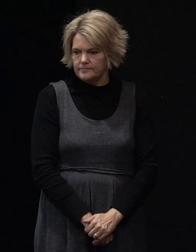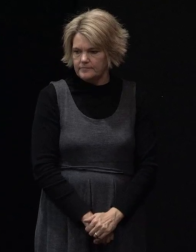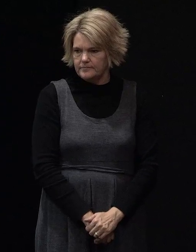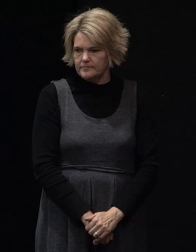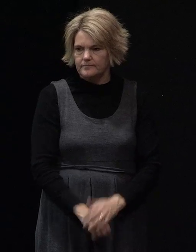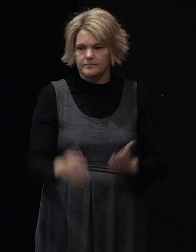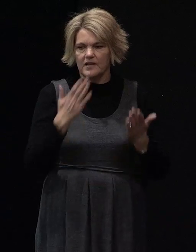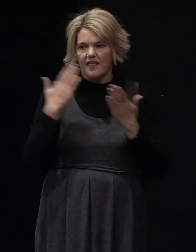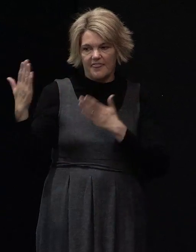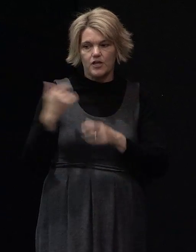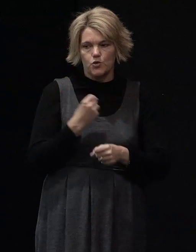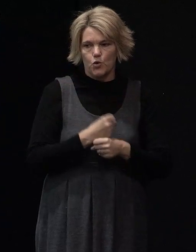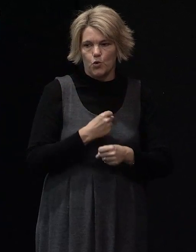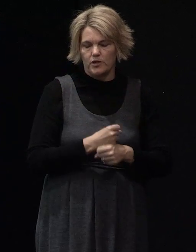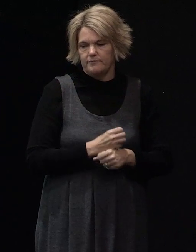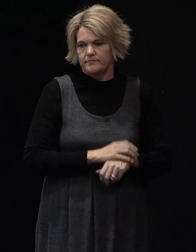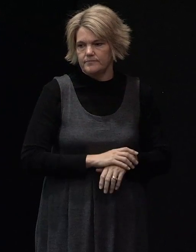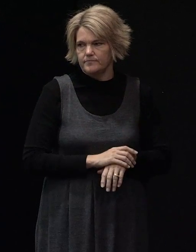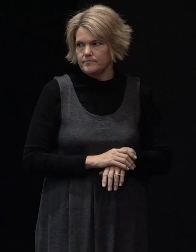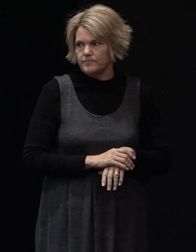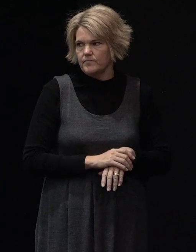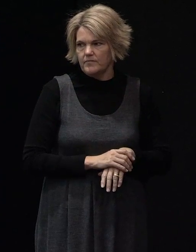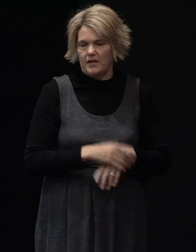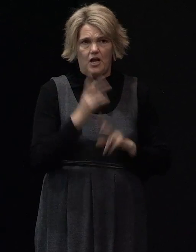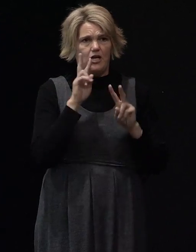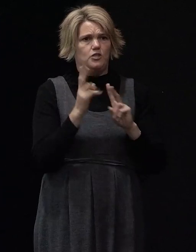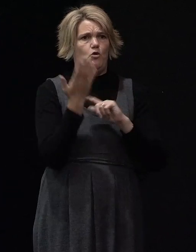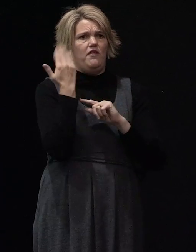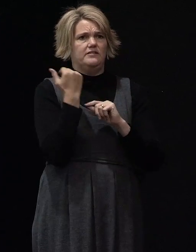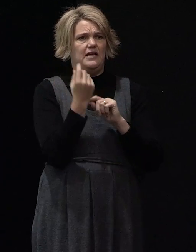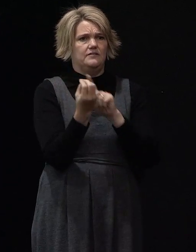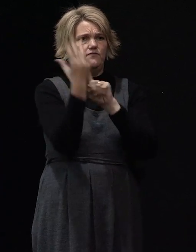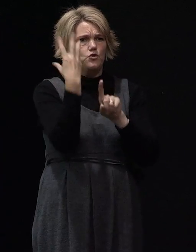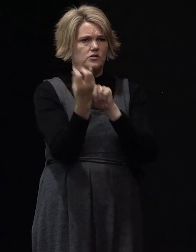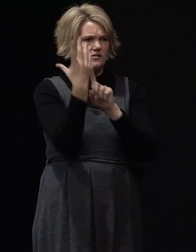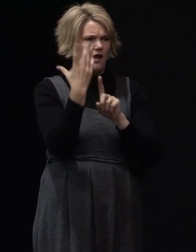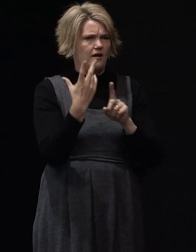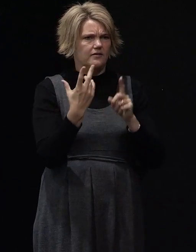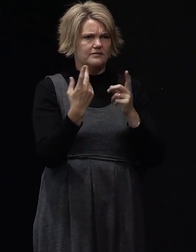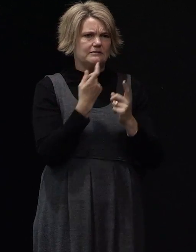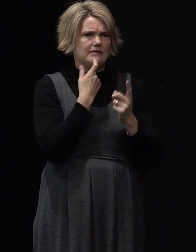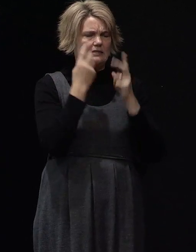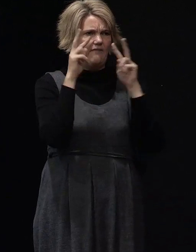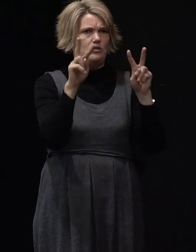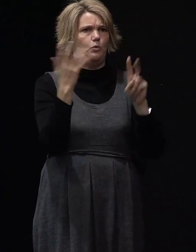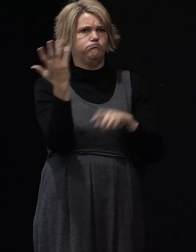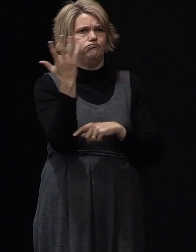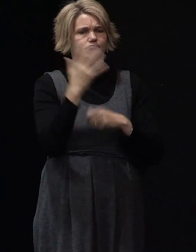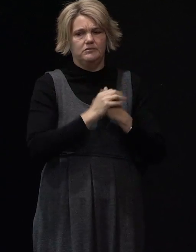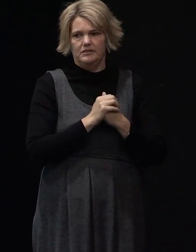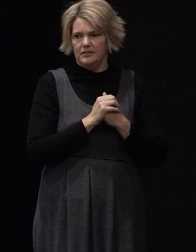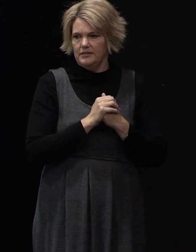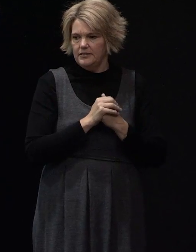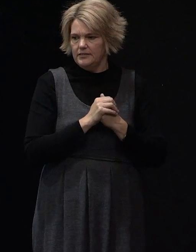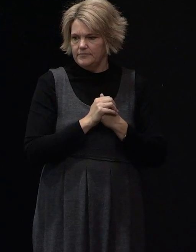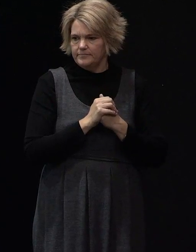Thank you, Gordon. I noticed those last few slides are quite visual and prior to that there was a couple of good slides which give